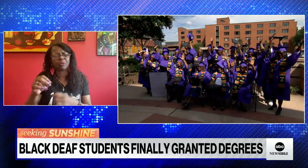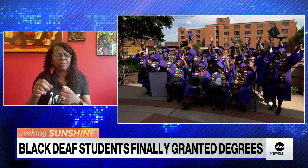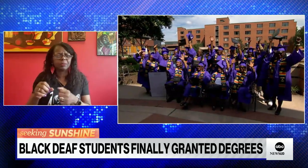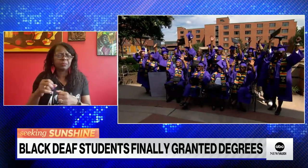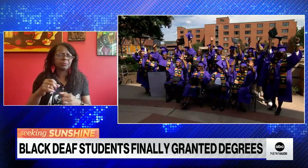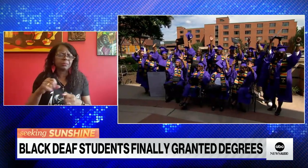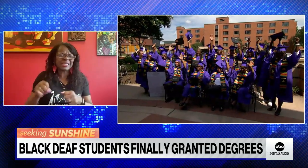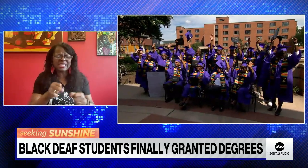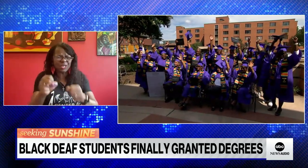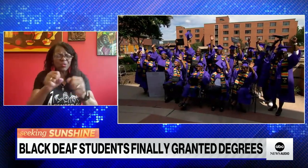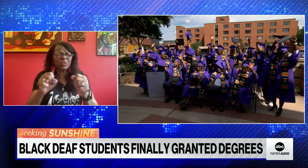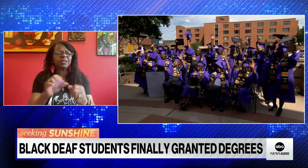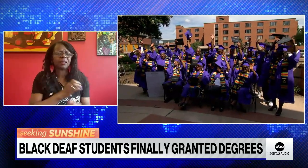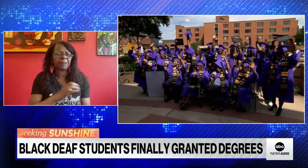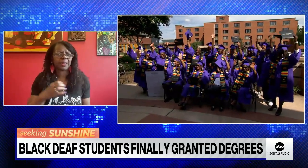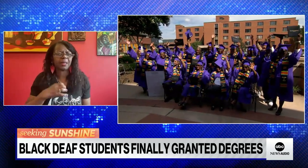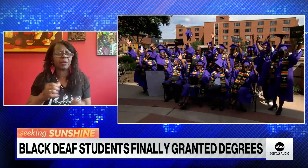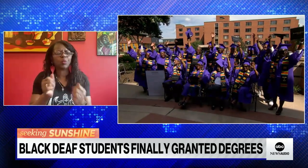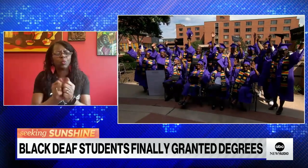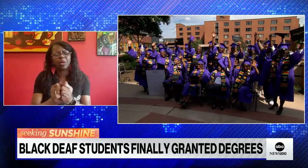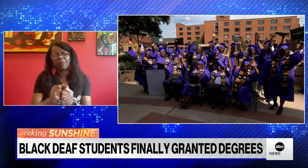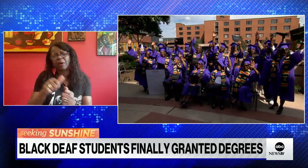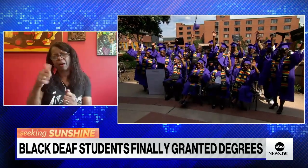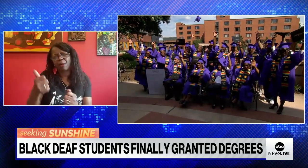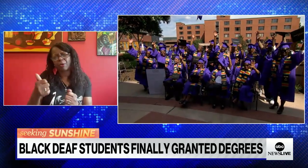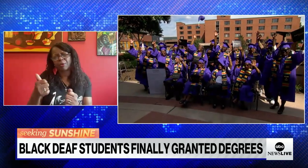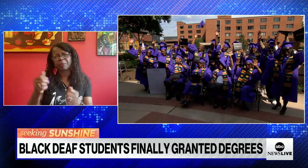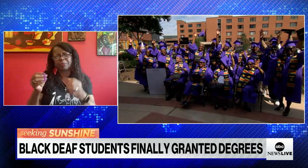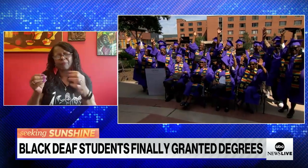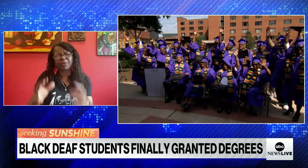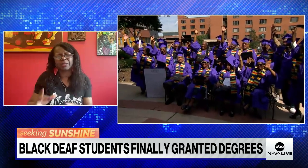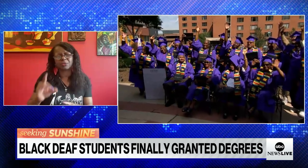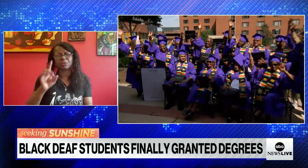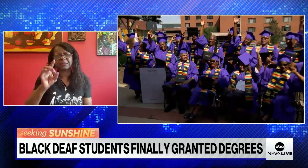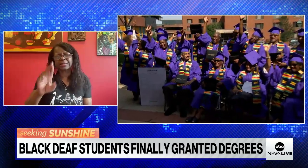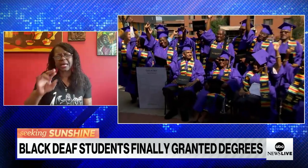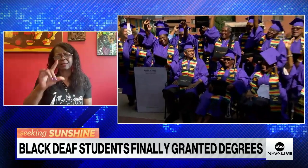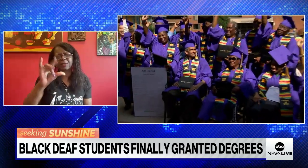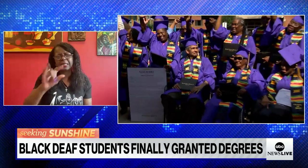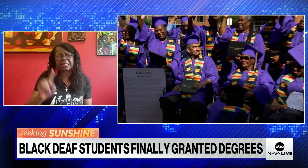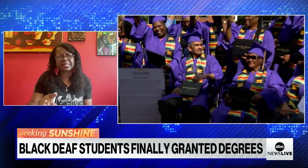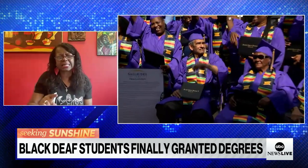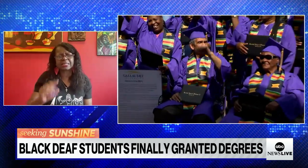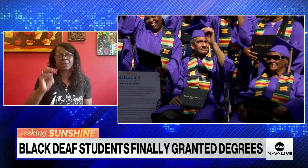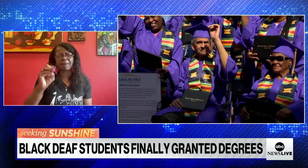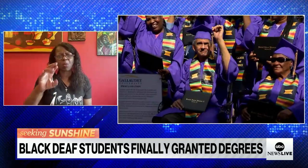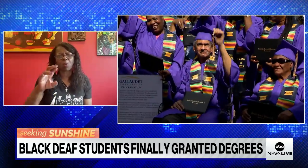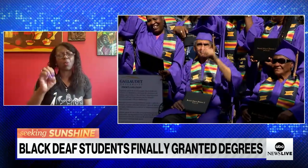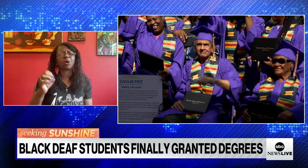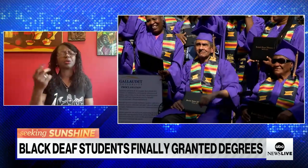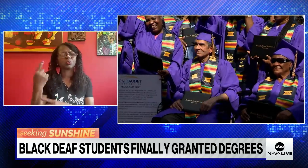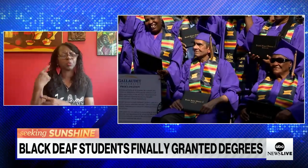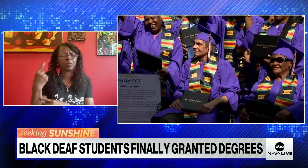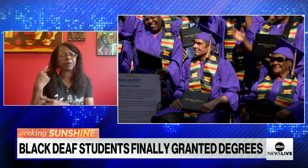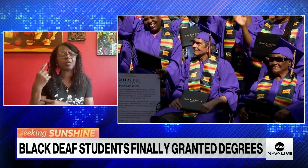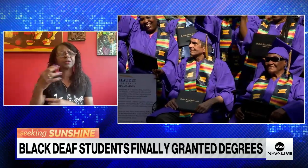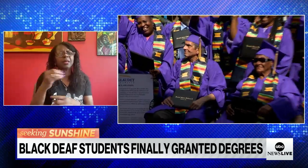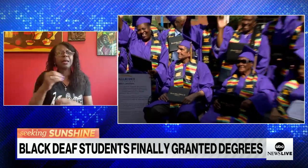of the Louise B Miller, excuse me, co-chair of the Louise B Miller Steering Committee. And I serve